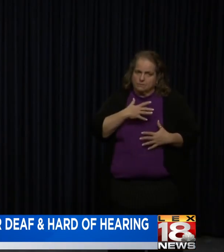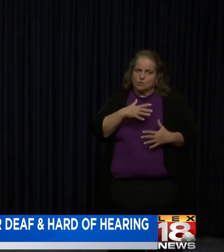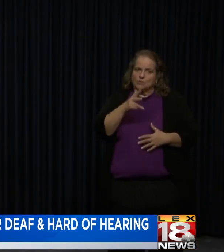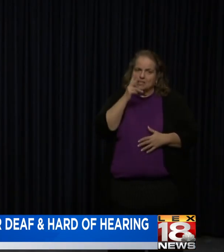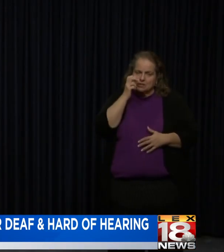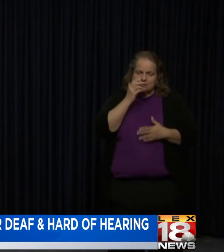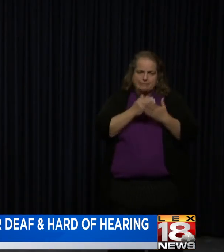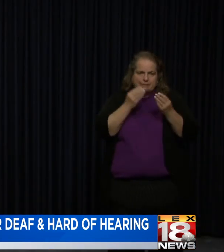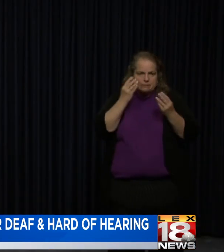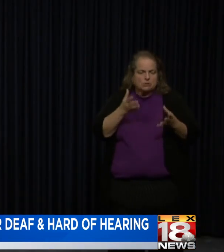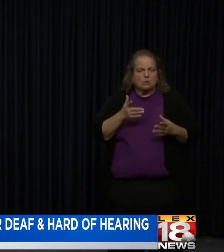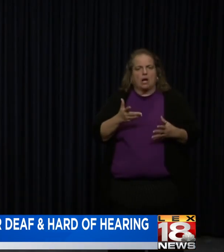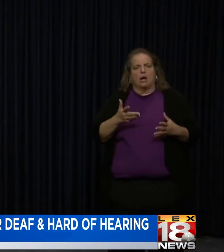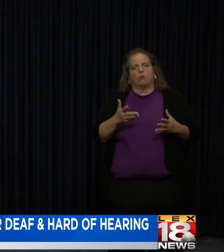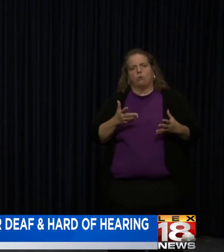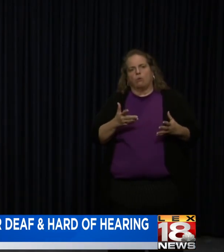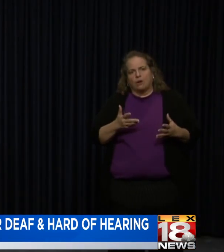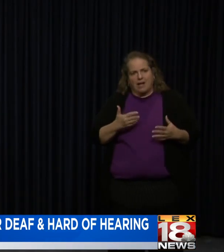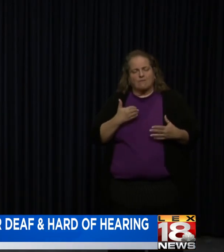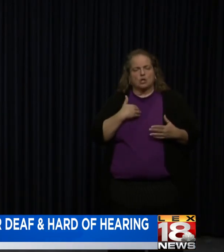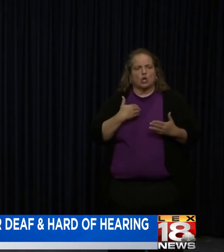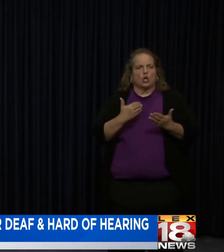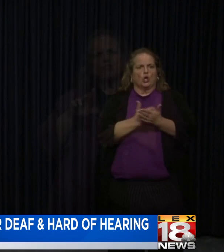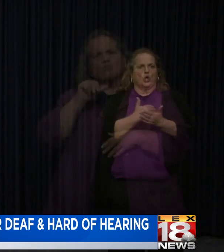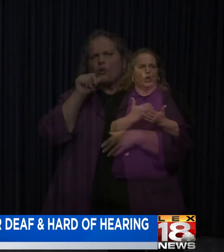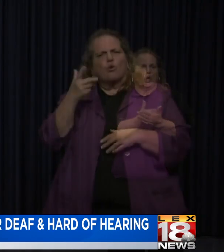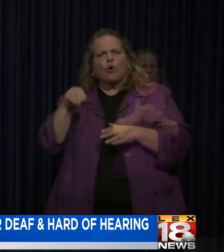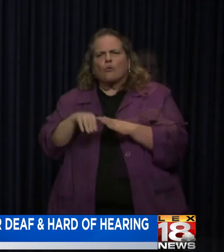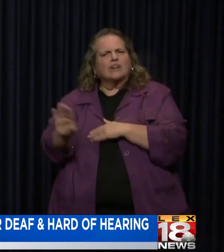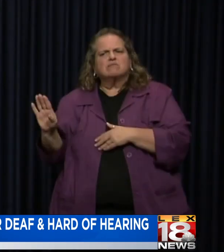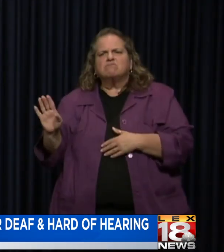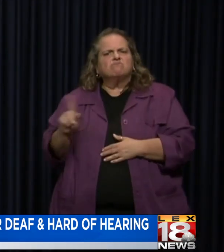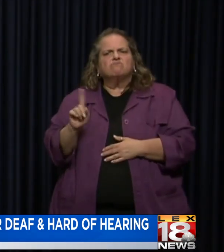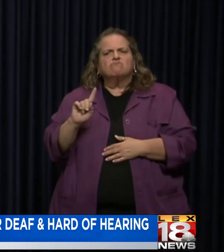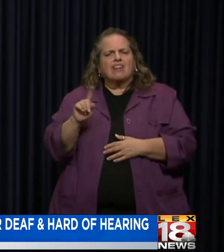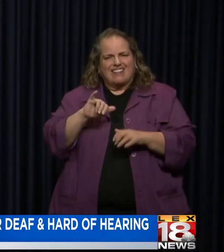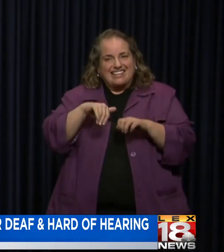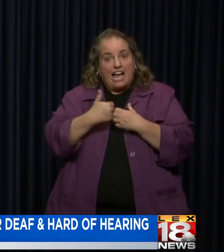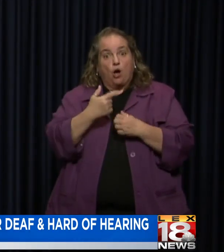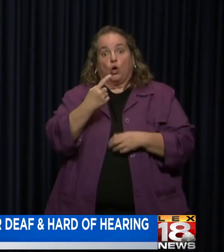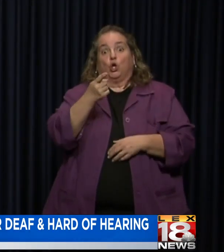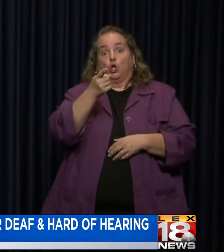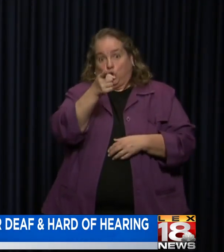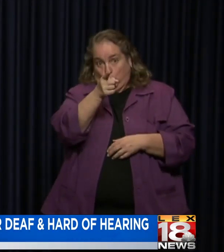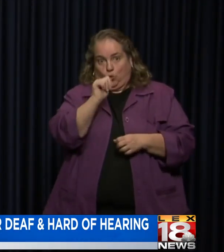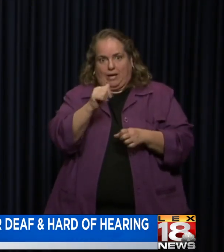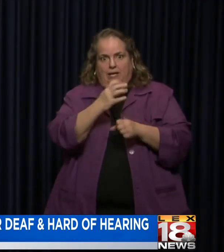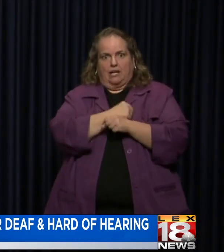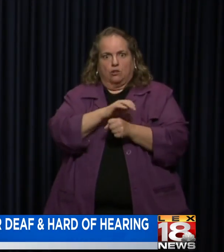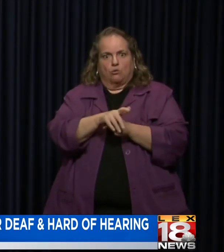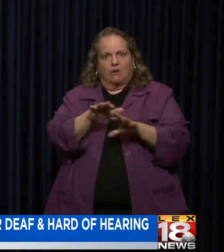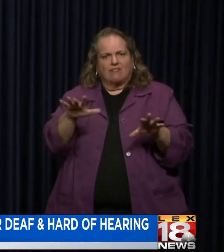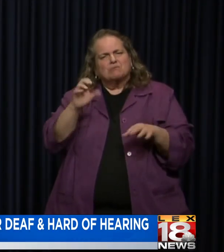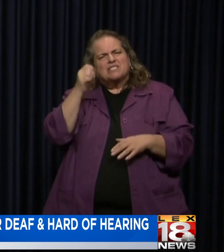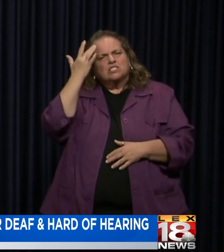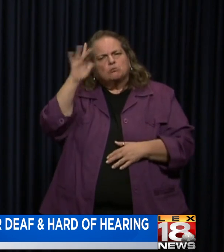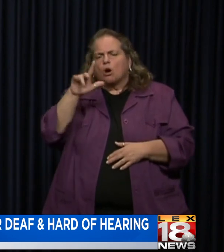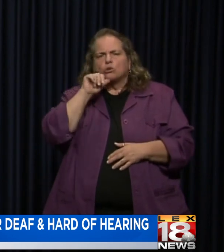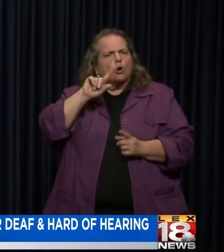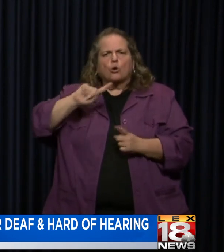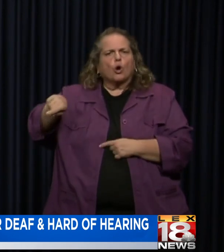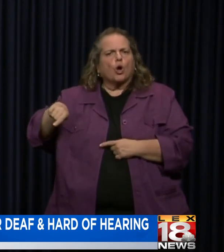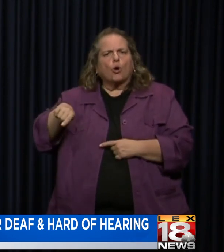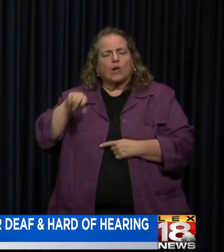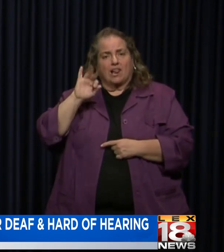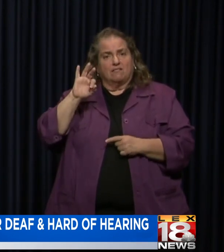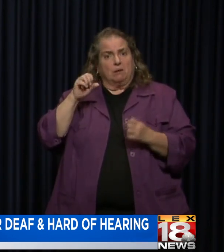Virginia Moore on Andy Beshear's things at five o'clock, but she's very emotive. And if half of that is gone because you're wearing